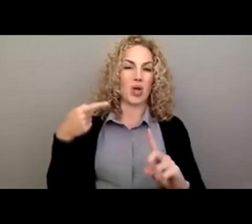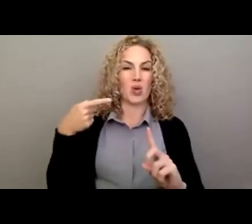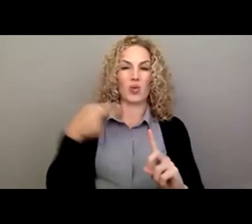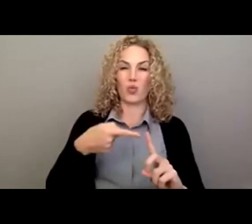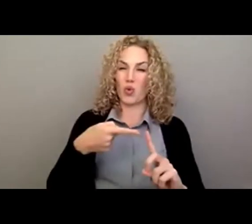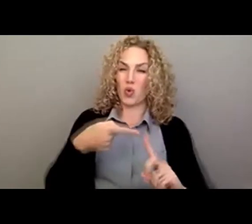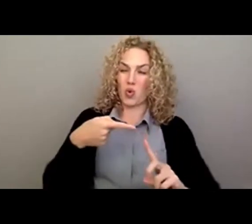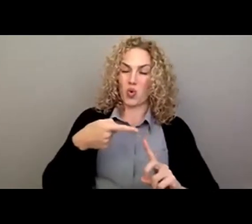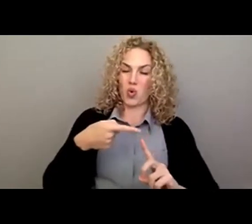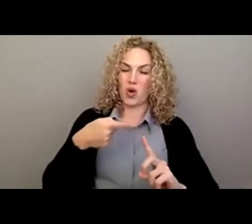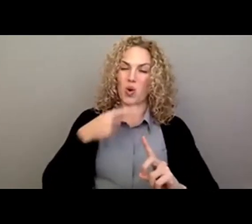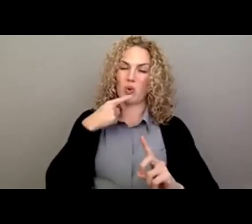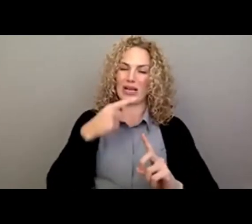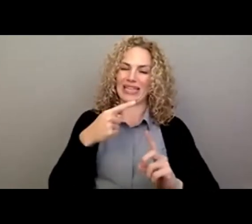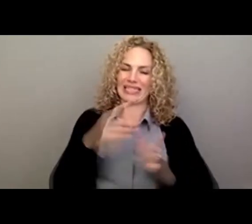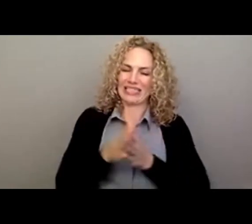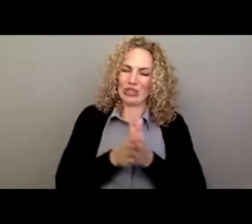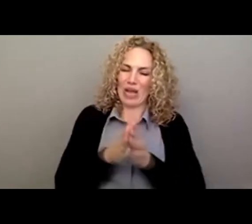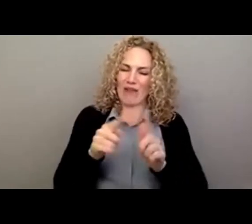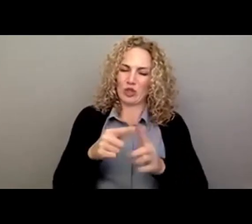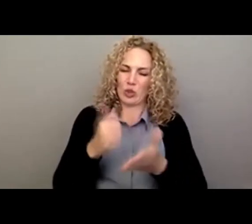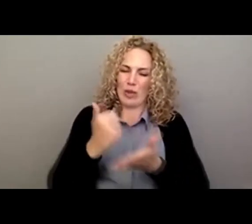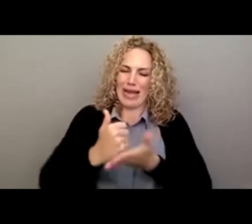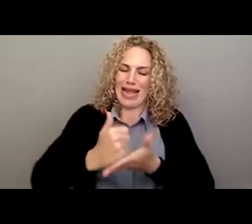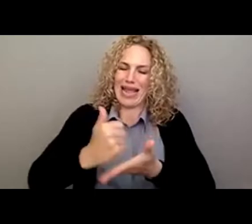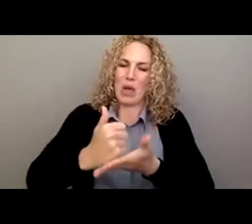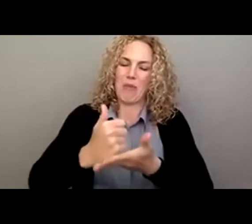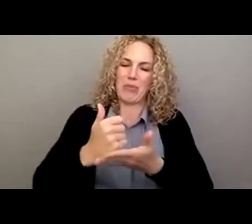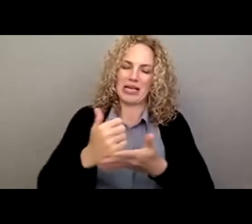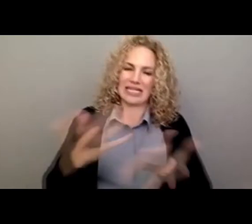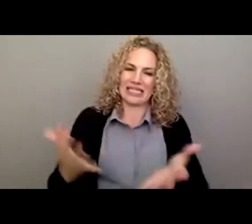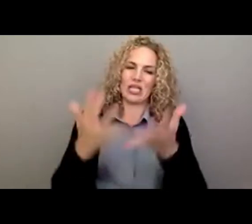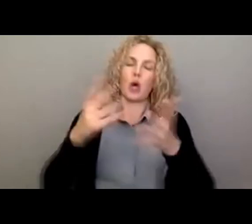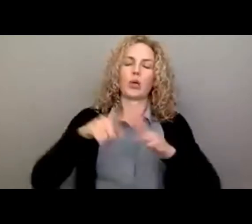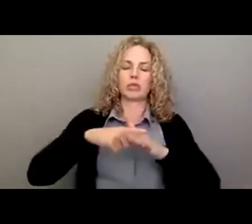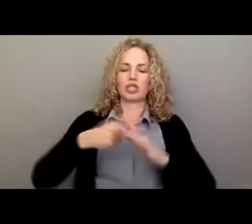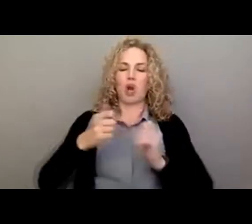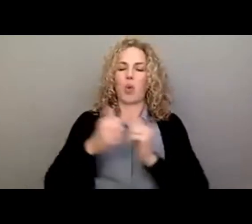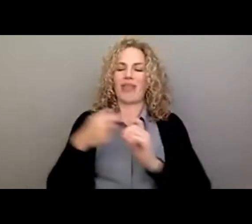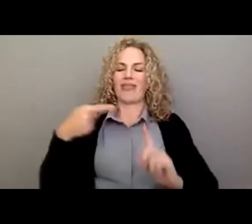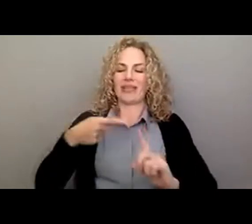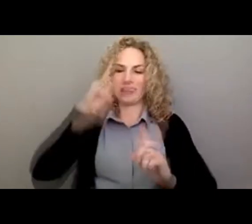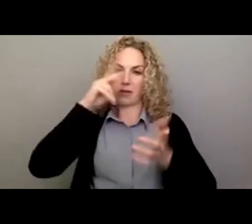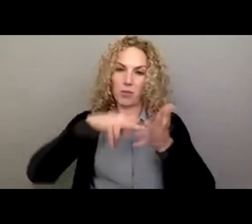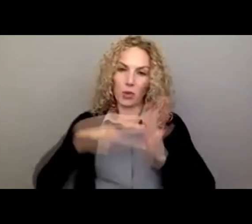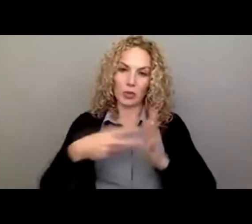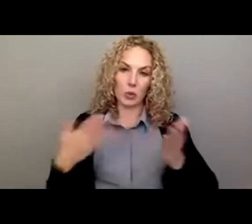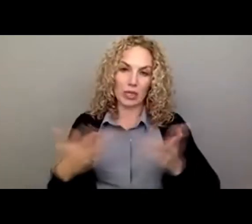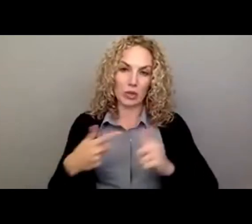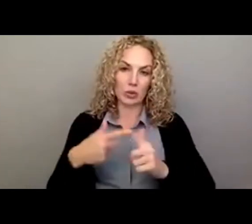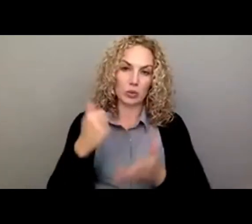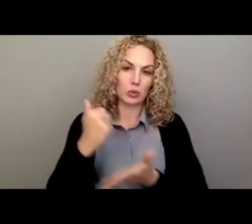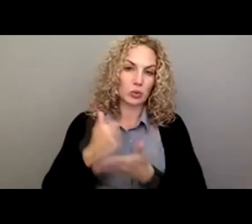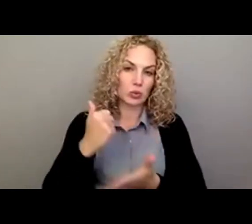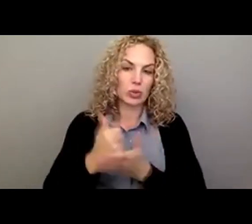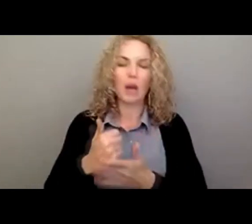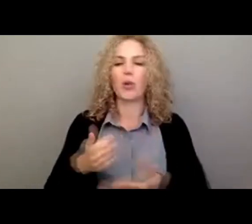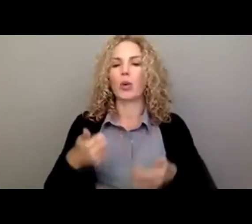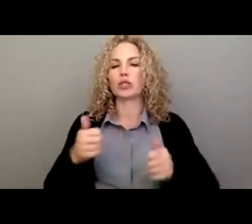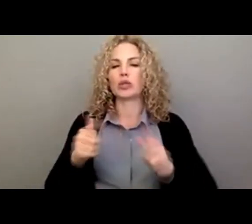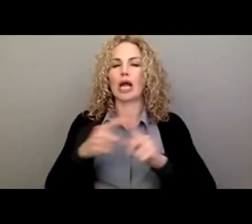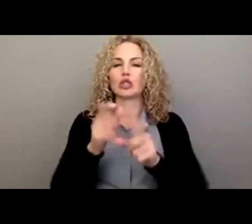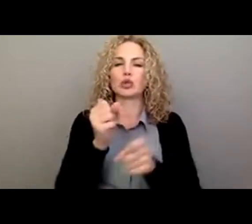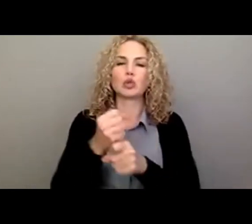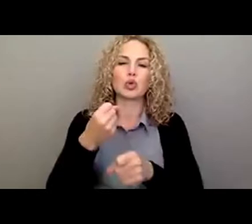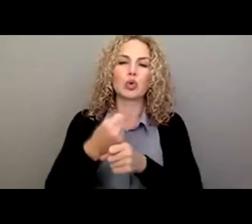that drive to help. So we start with this purpose, that we're here to help. And then we try to create a